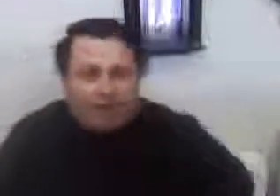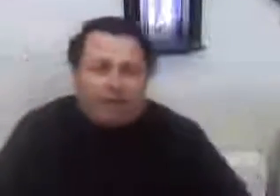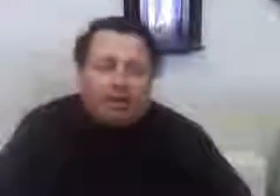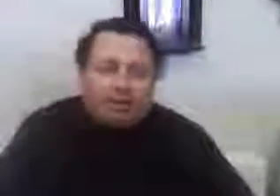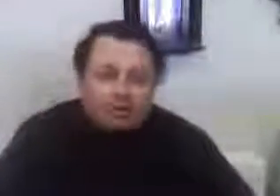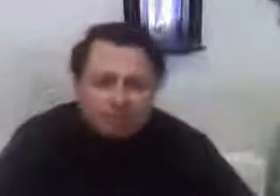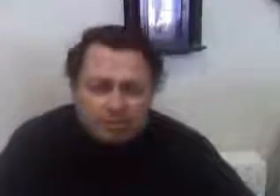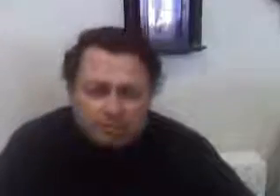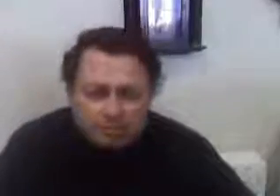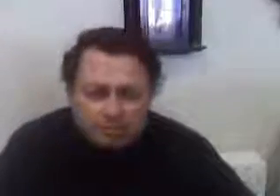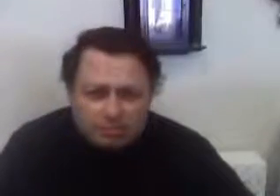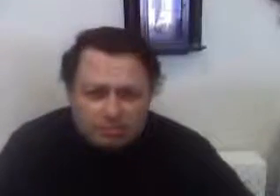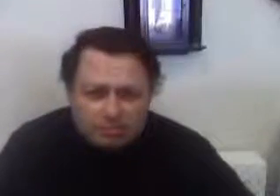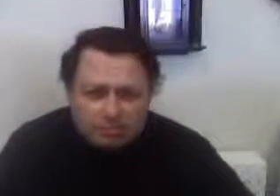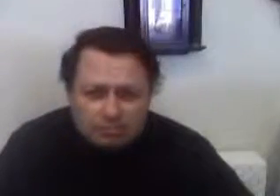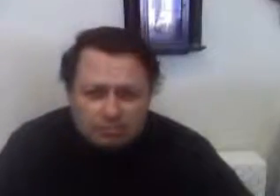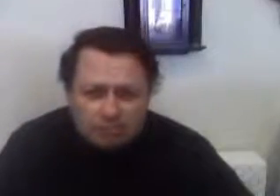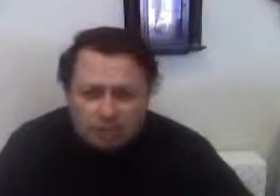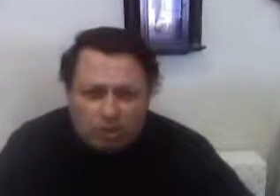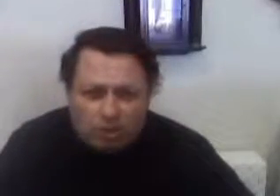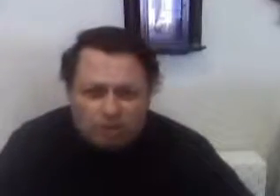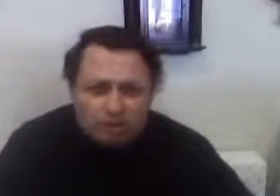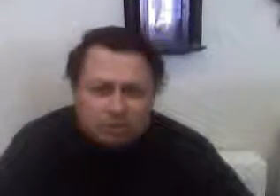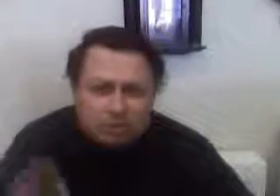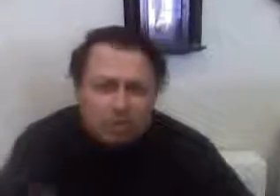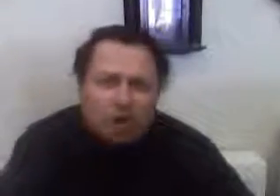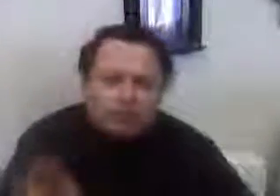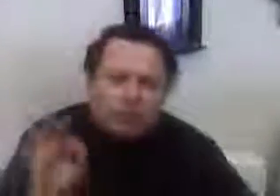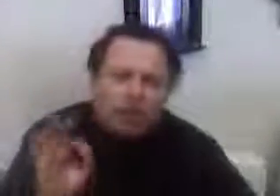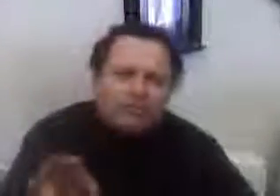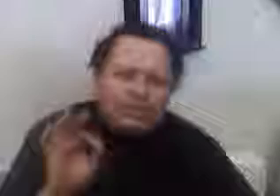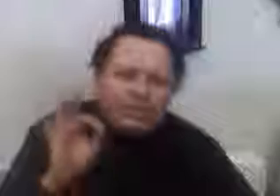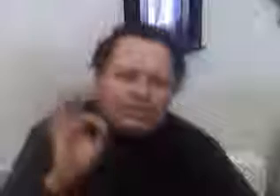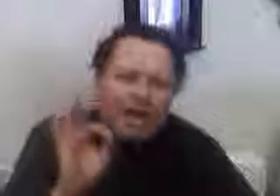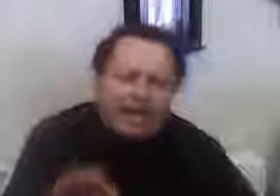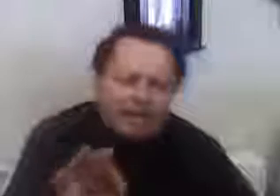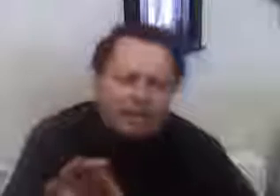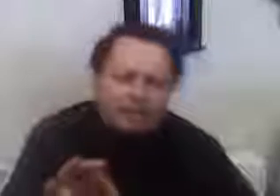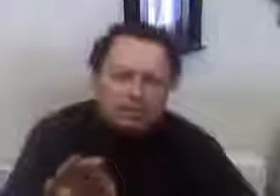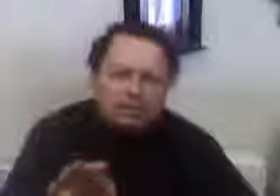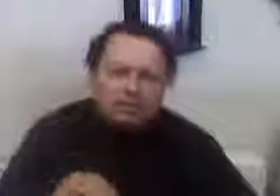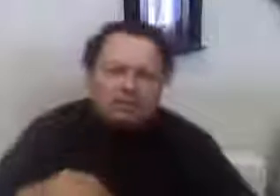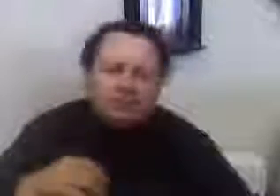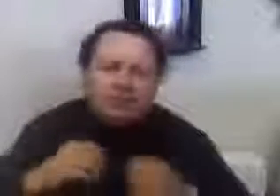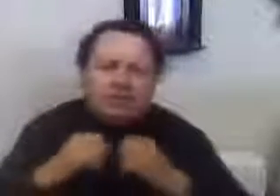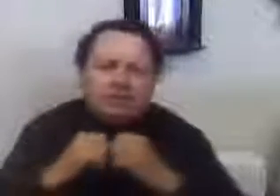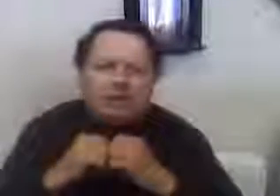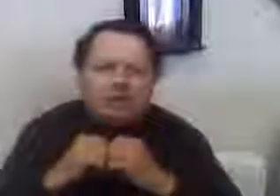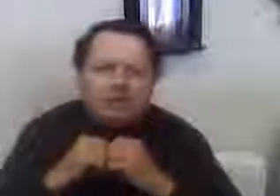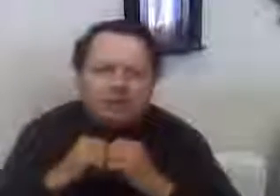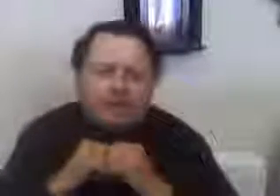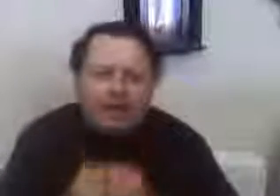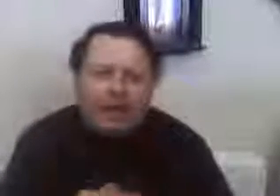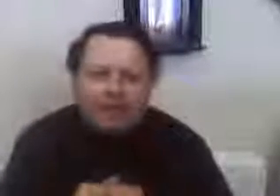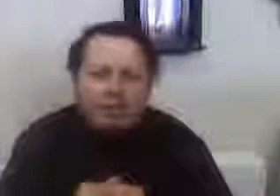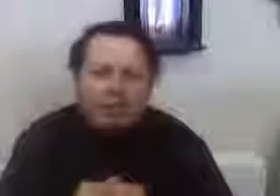economics 201. The growth of the society. The economy